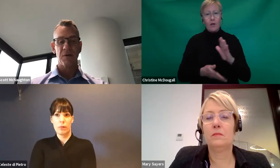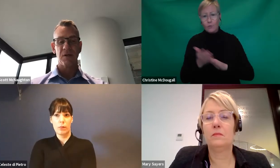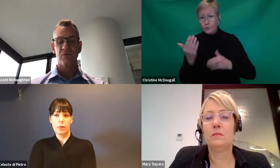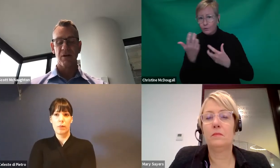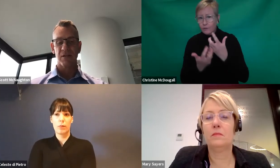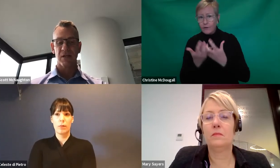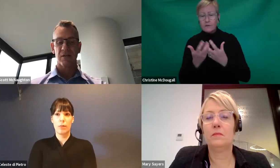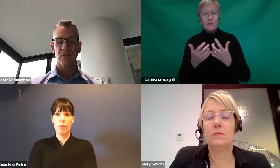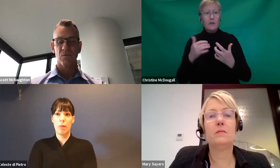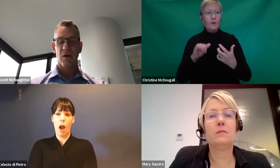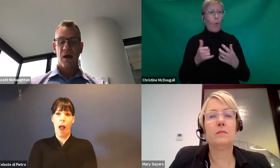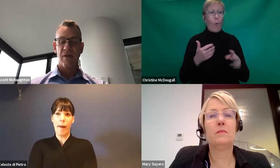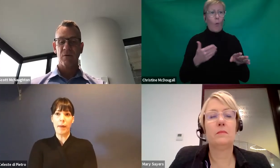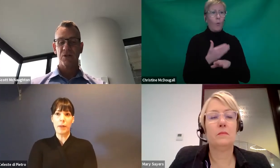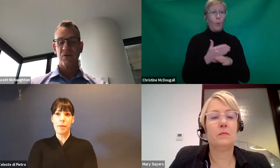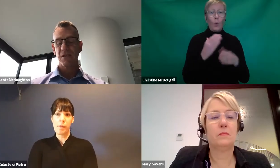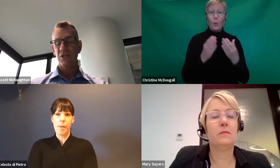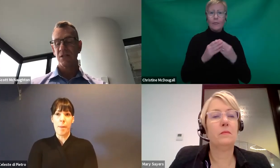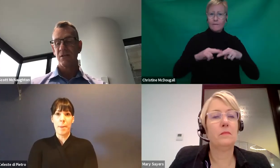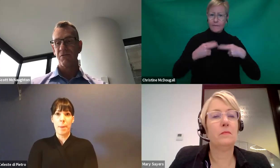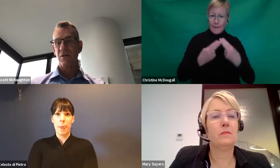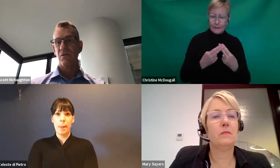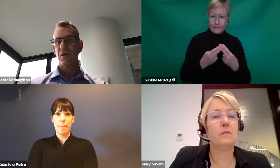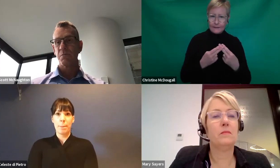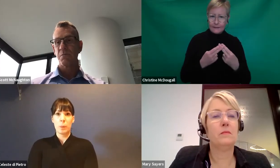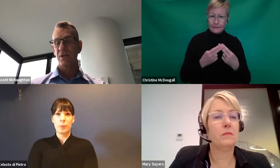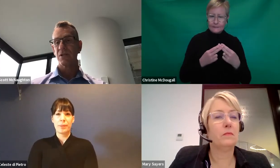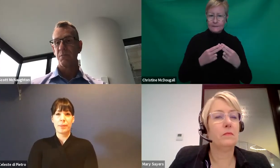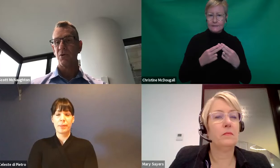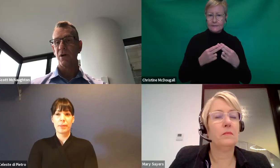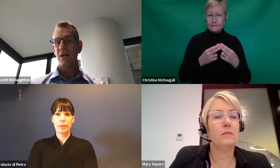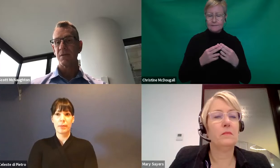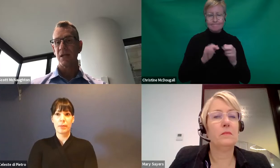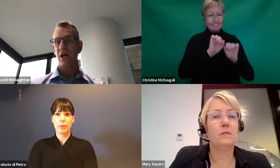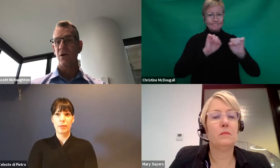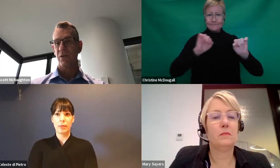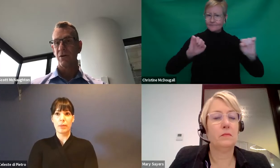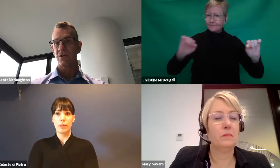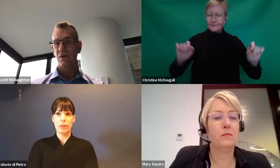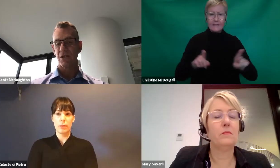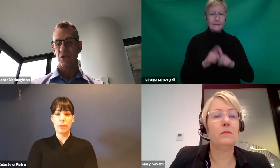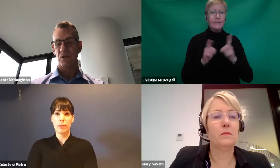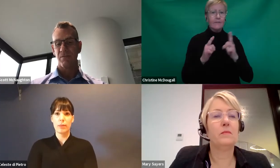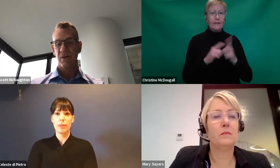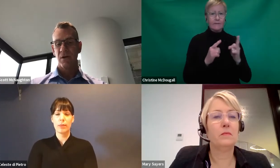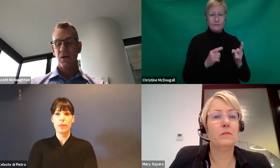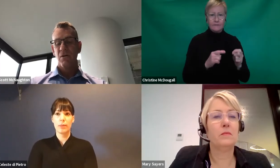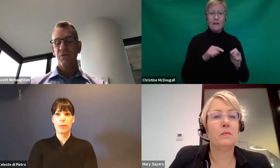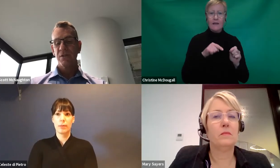employment or various things. So everyone's transition is different. This support item is to help with those transition.